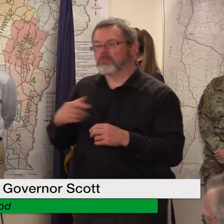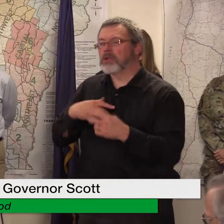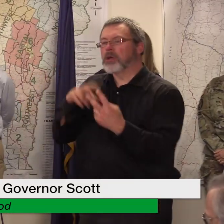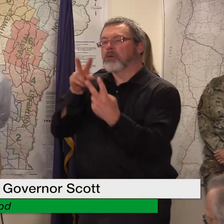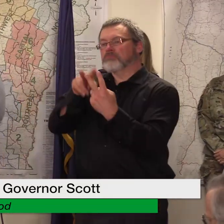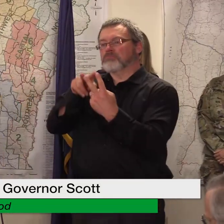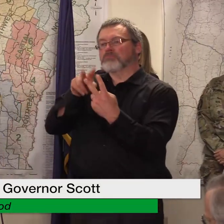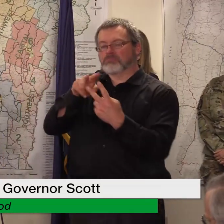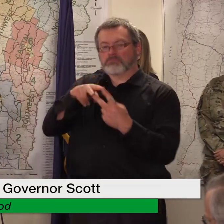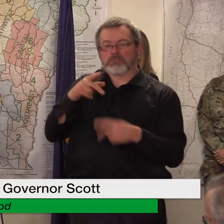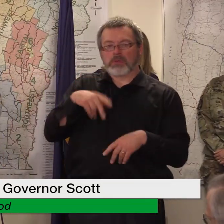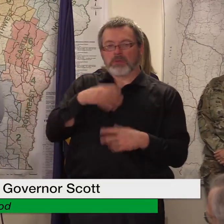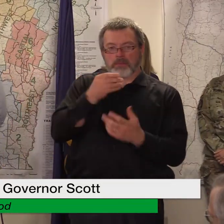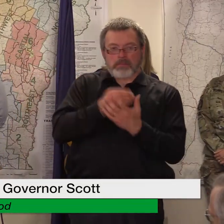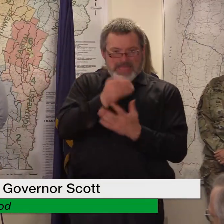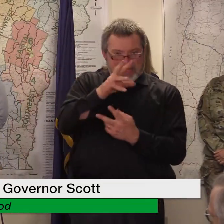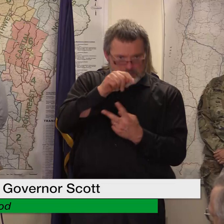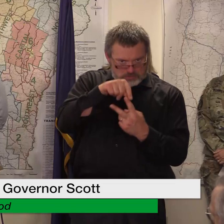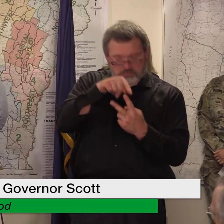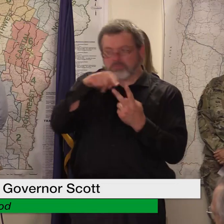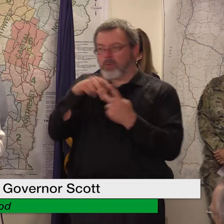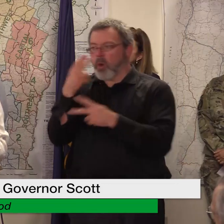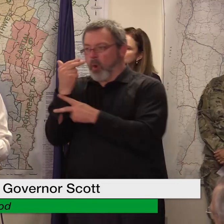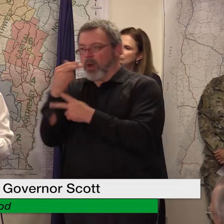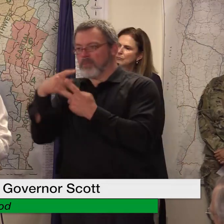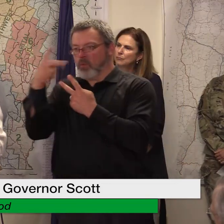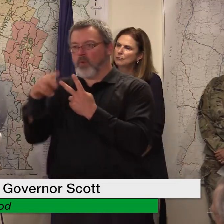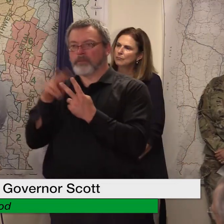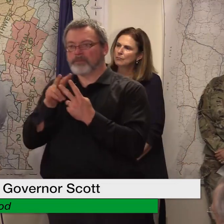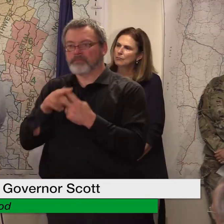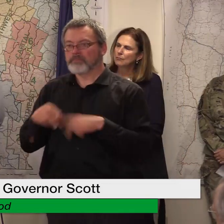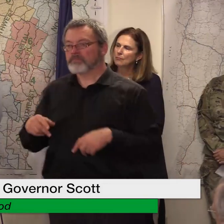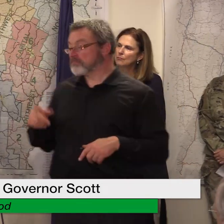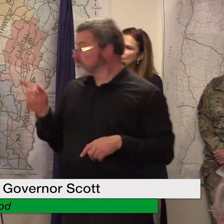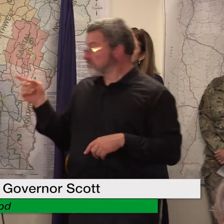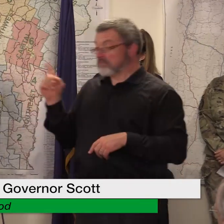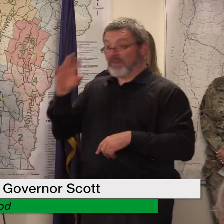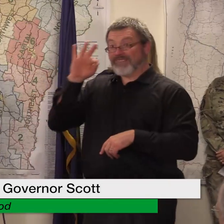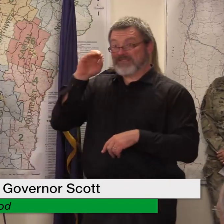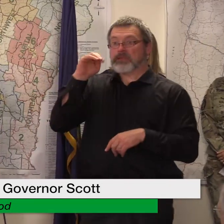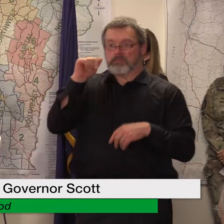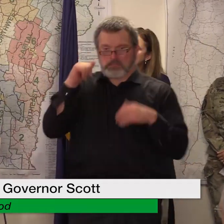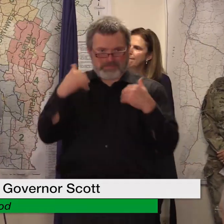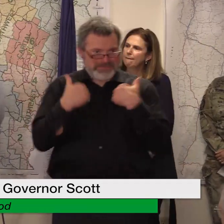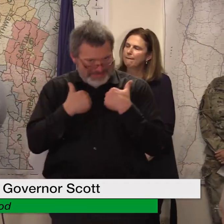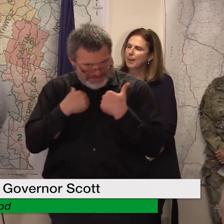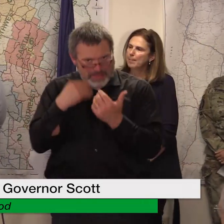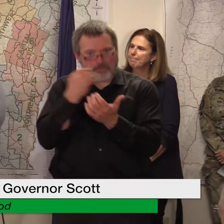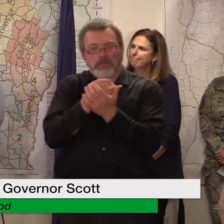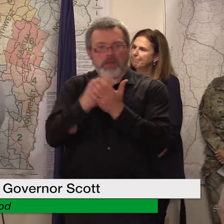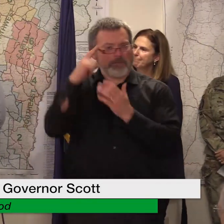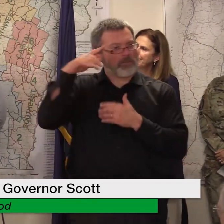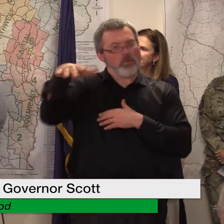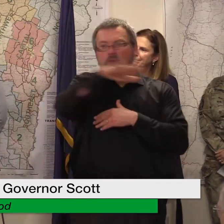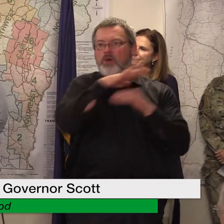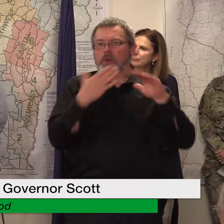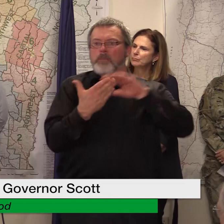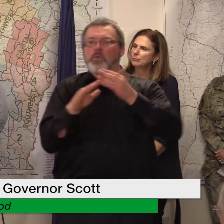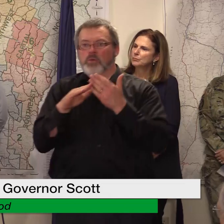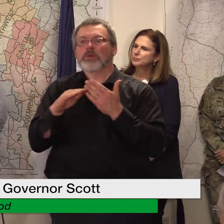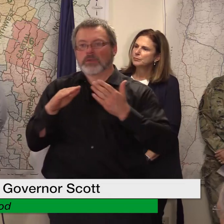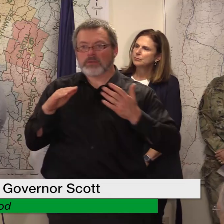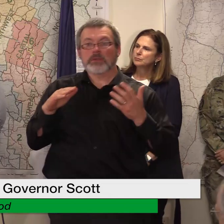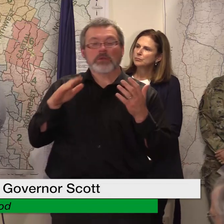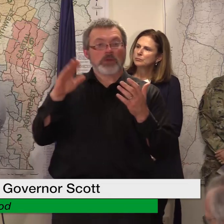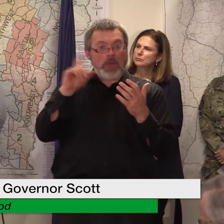um so fema provides the funding to the communities who are actually the agents that do the buyout uh